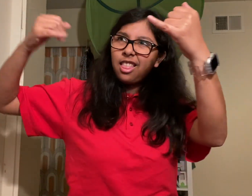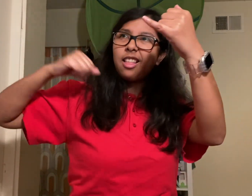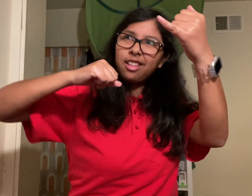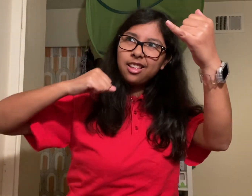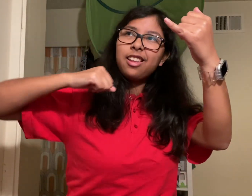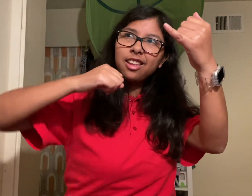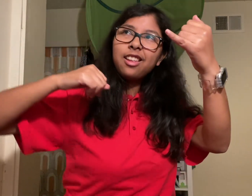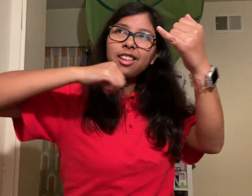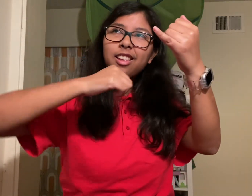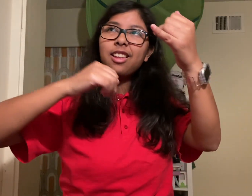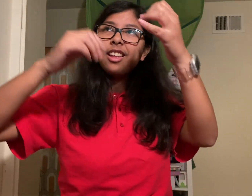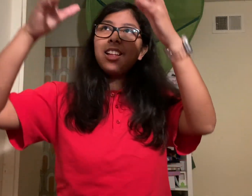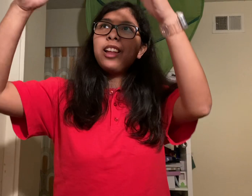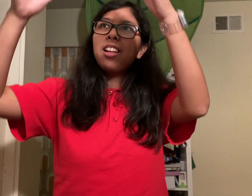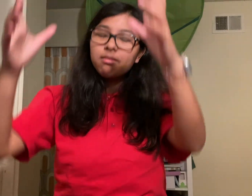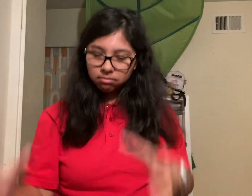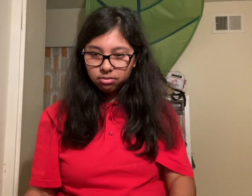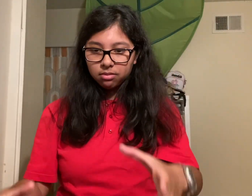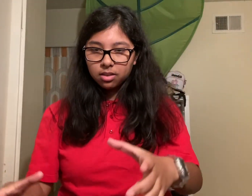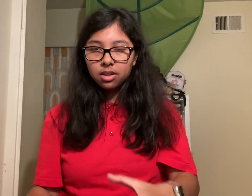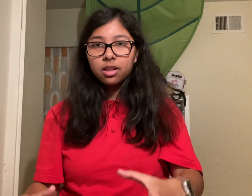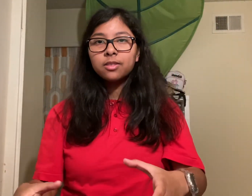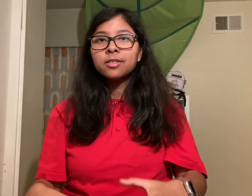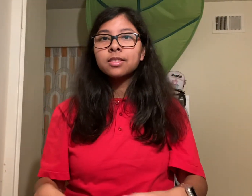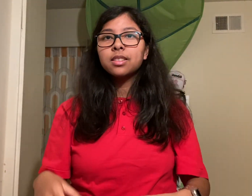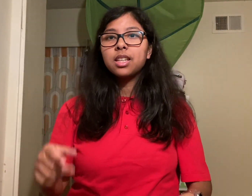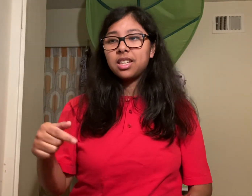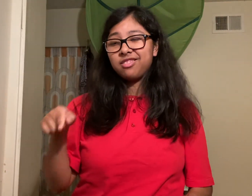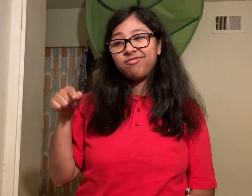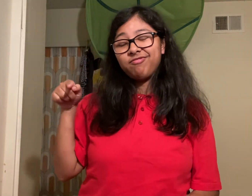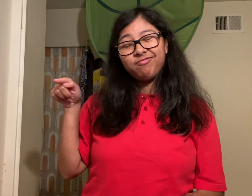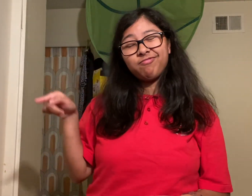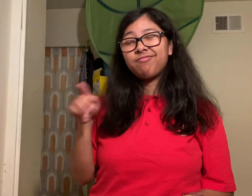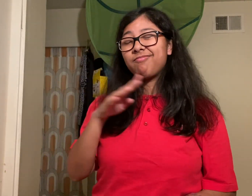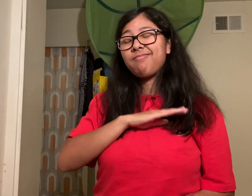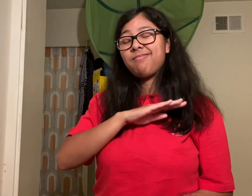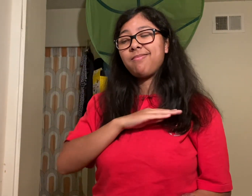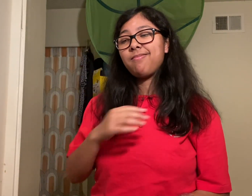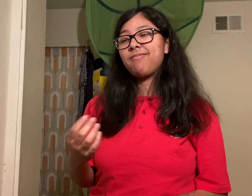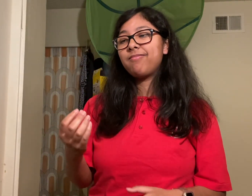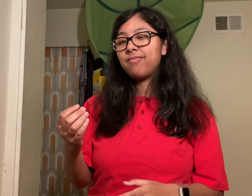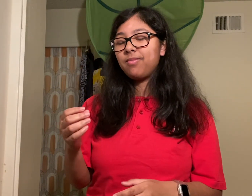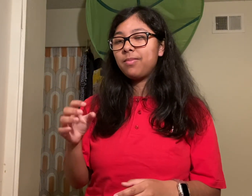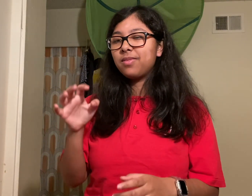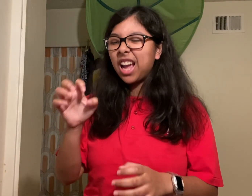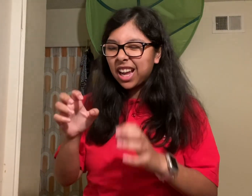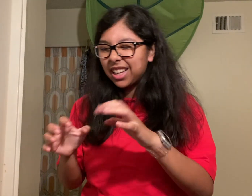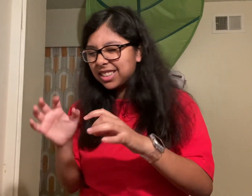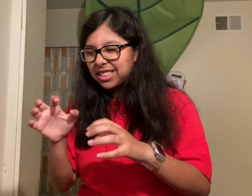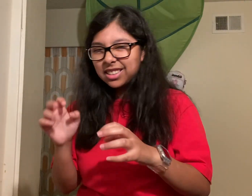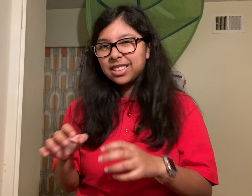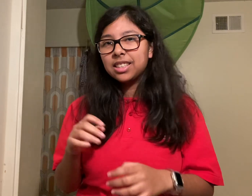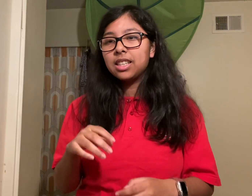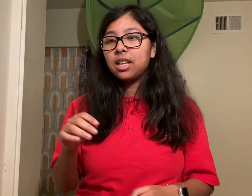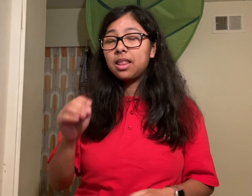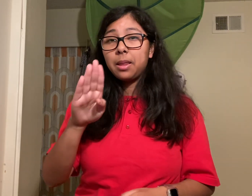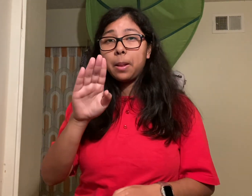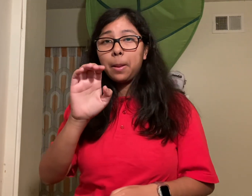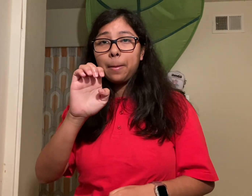new bedspread when Julie's mom arrived home she found a bedspread a bedspread covered with holes about the size of apricots